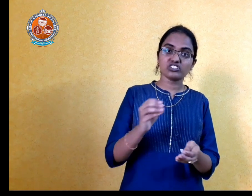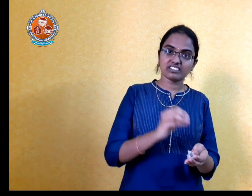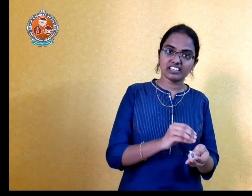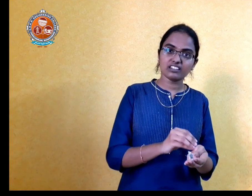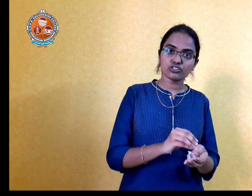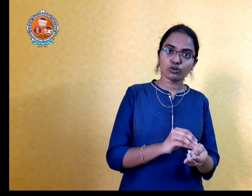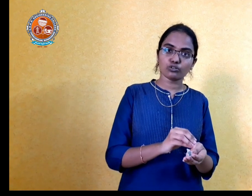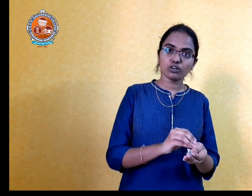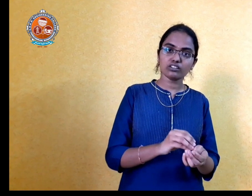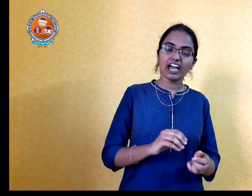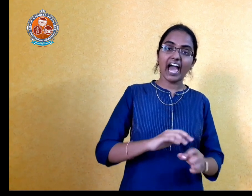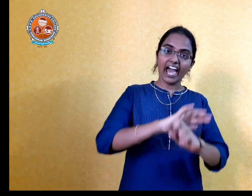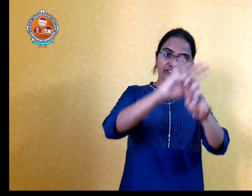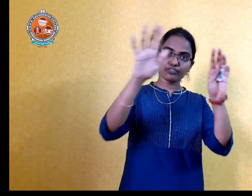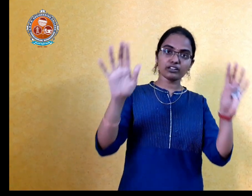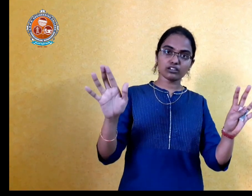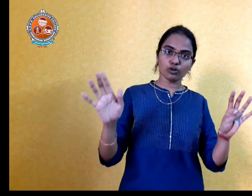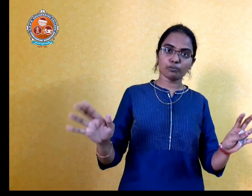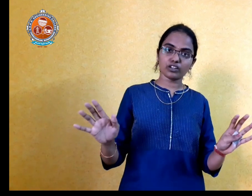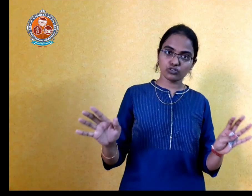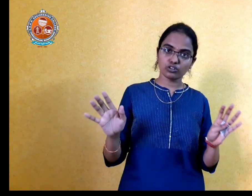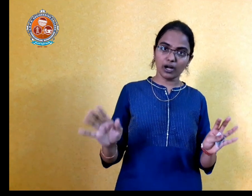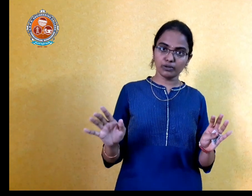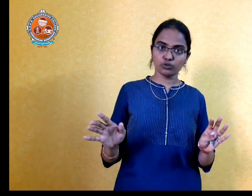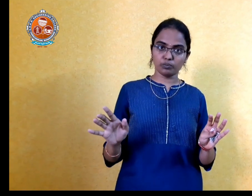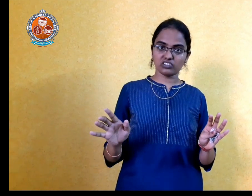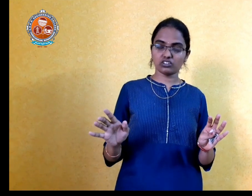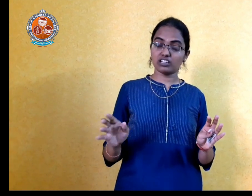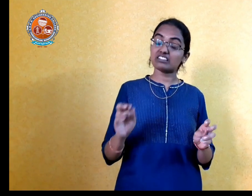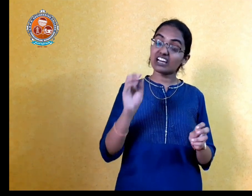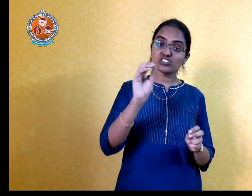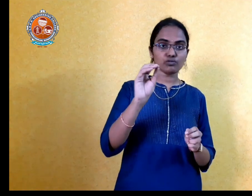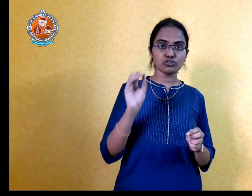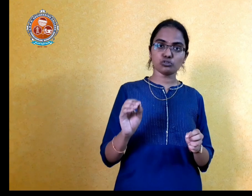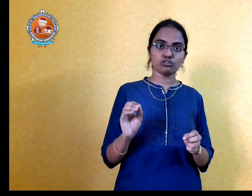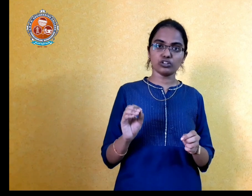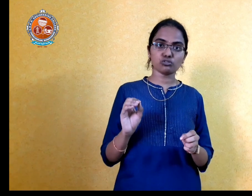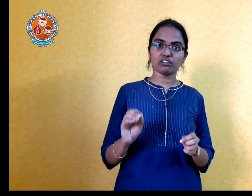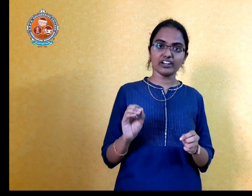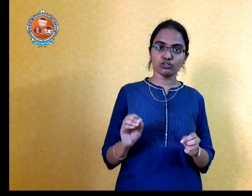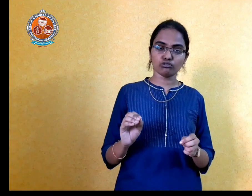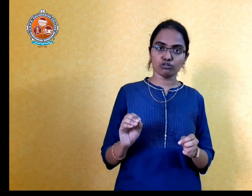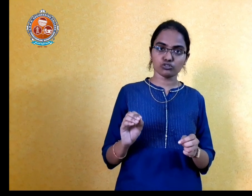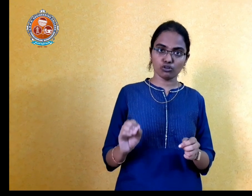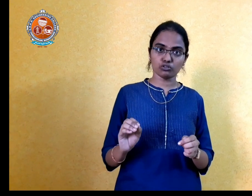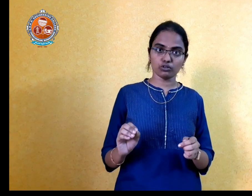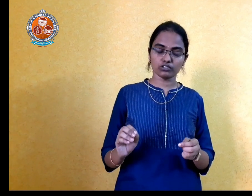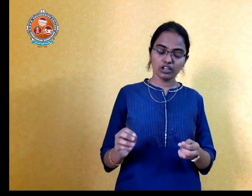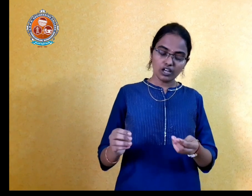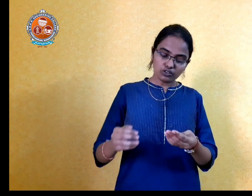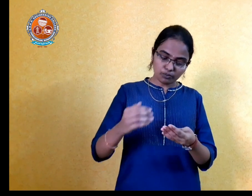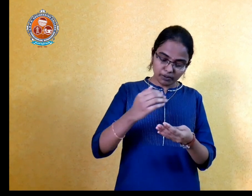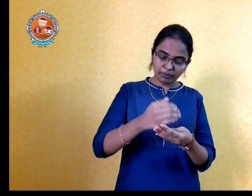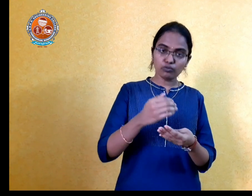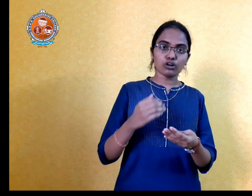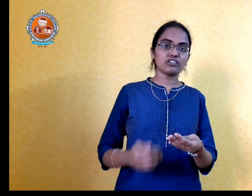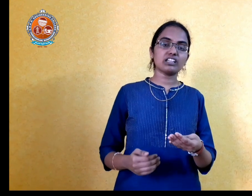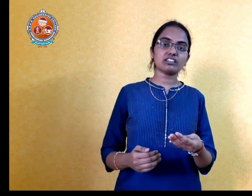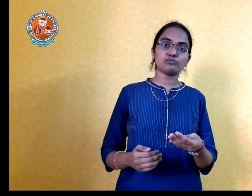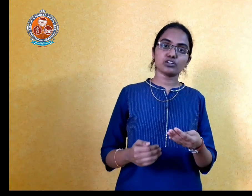see the short notes every topic should come into picture in such a way you should write your short notes so prepare whatever the subject